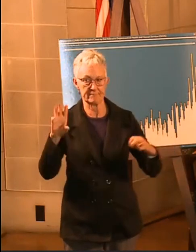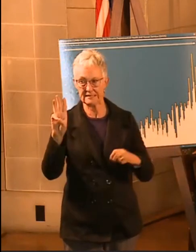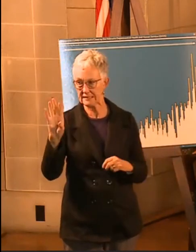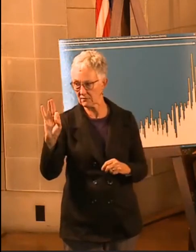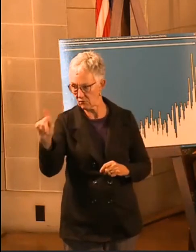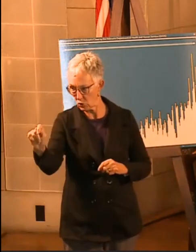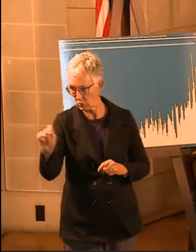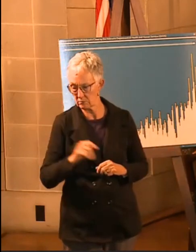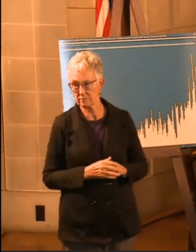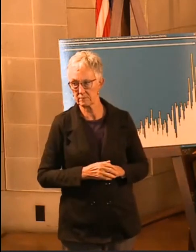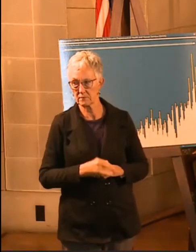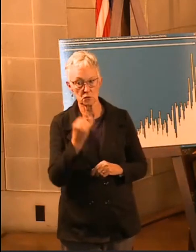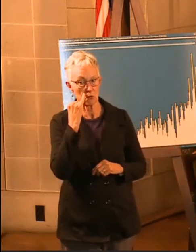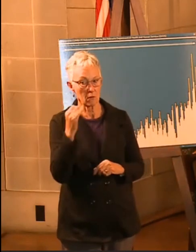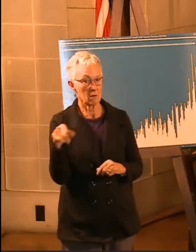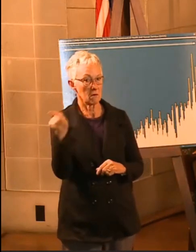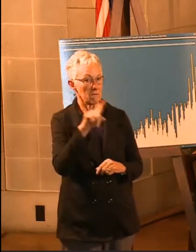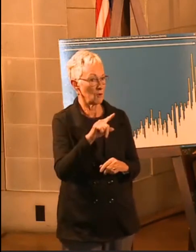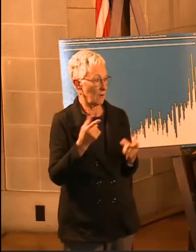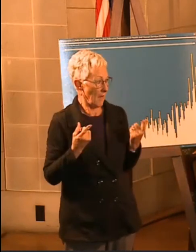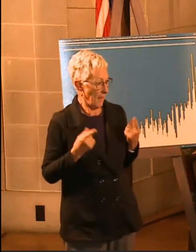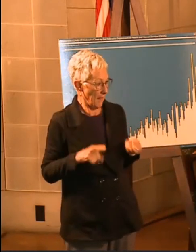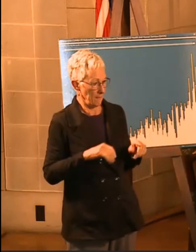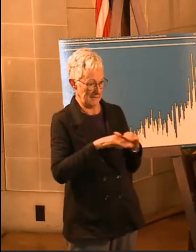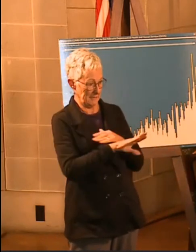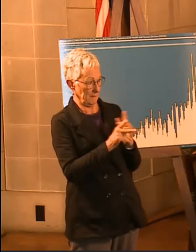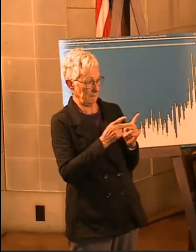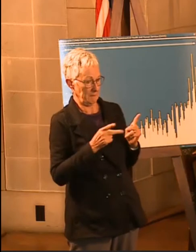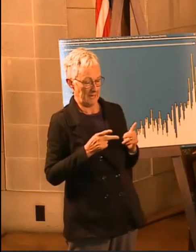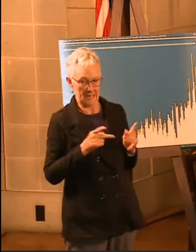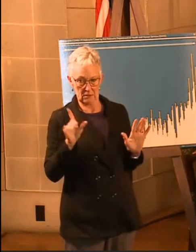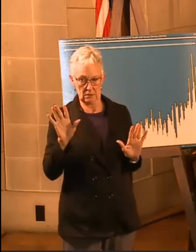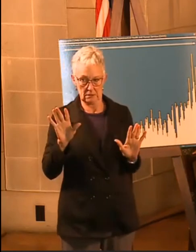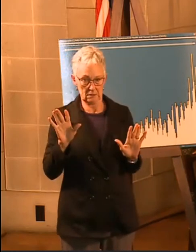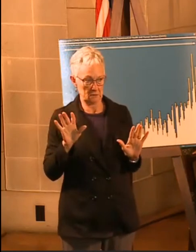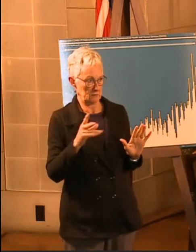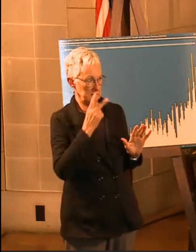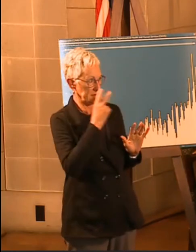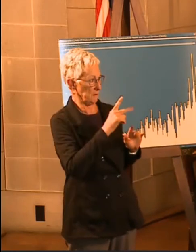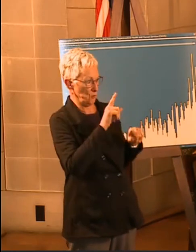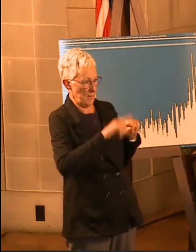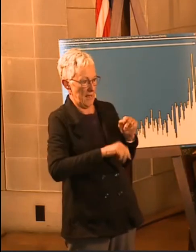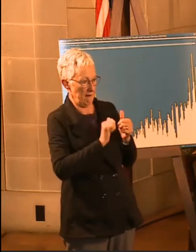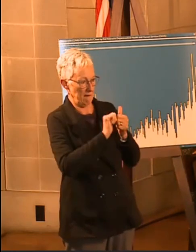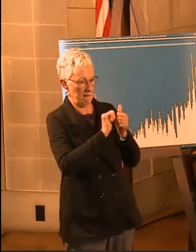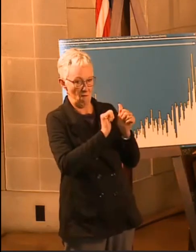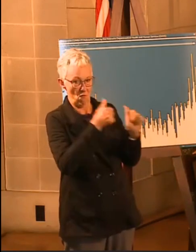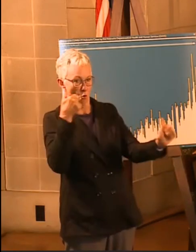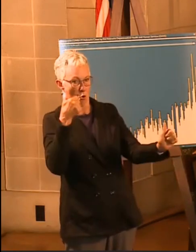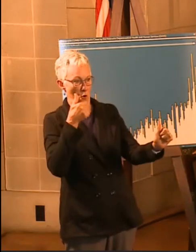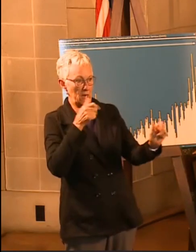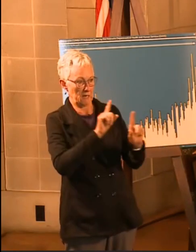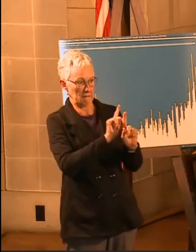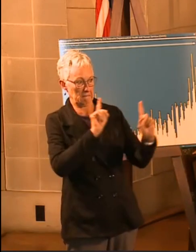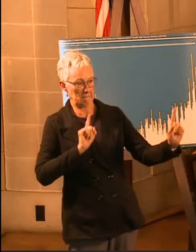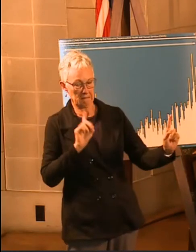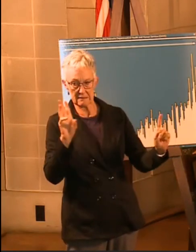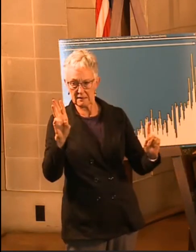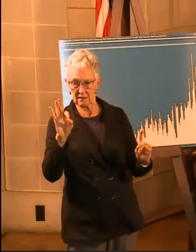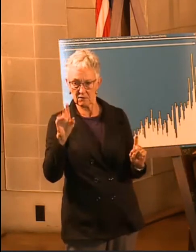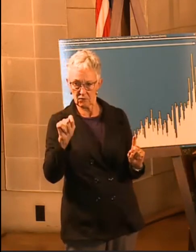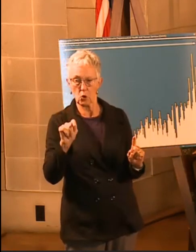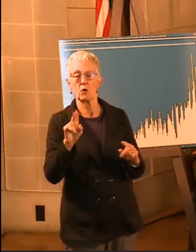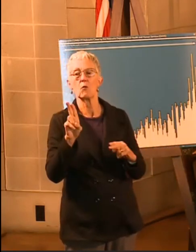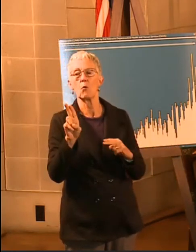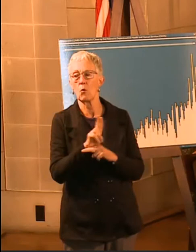in those places where the virus is likely to spread, if you're going be closer than six feet to people, wear that mask. That's going to be important to slowing the spread of the virus.